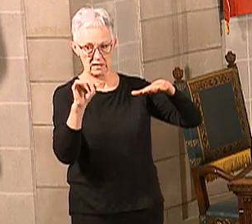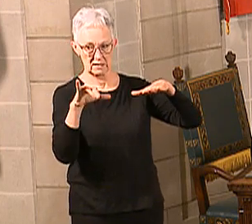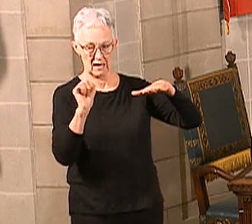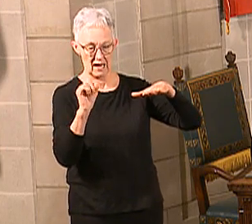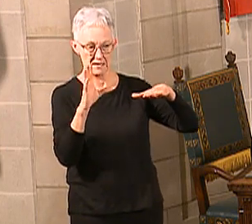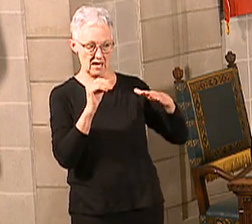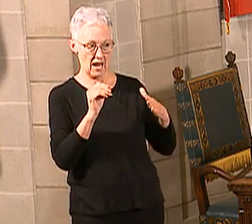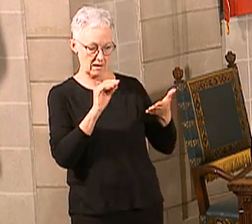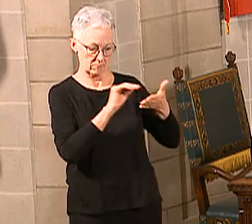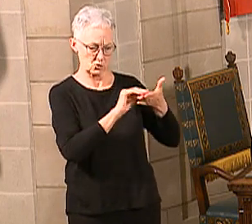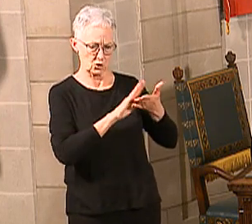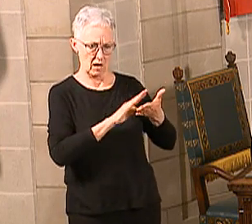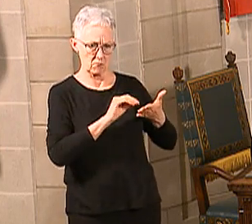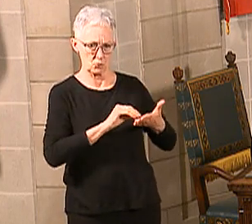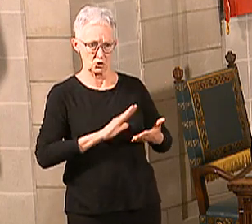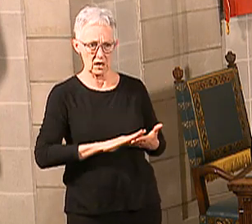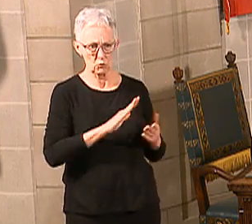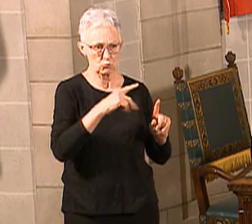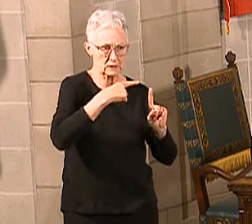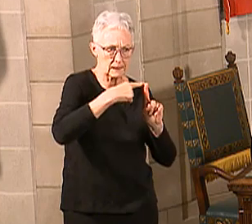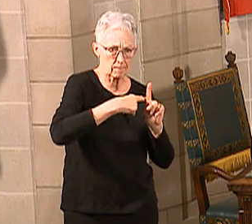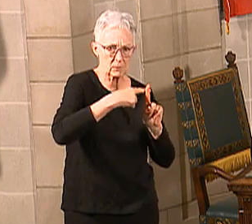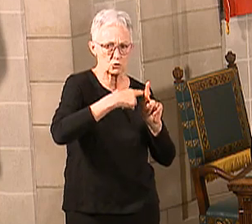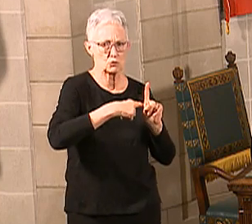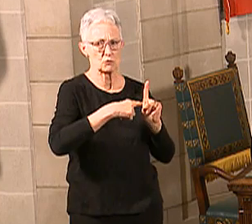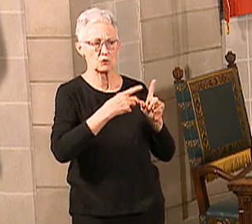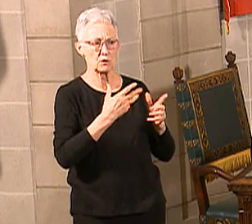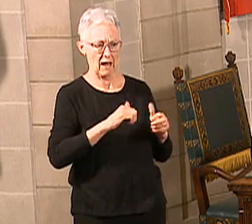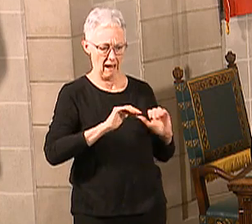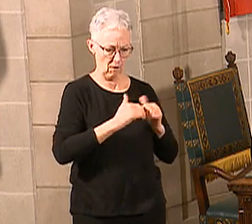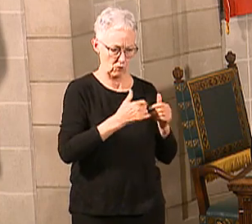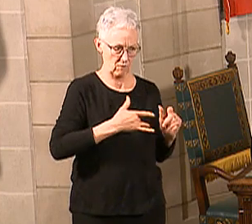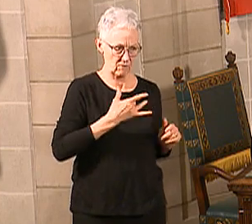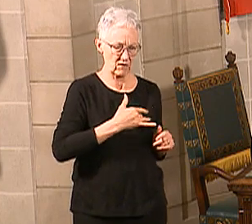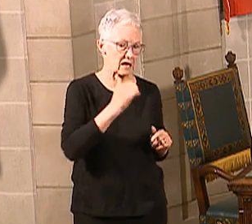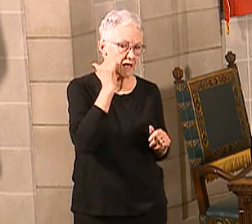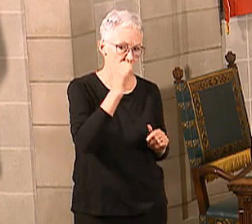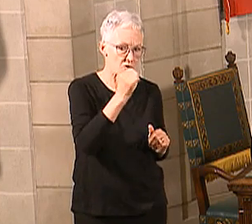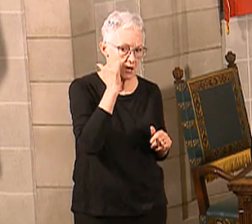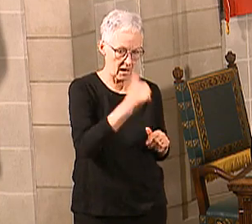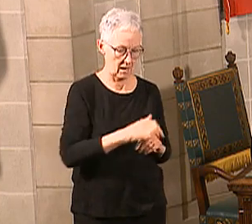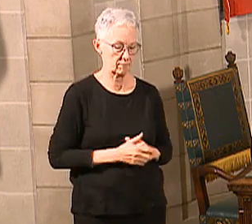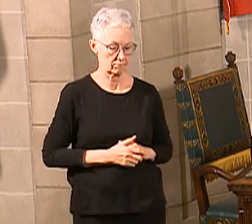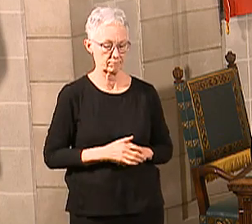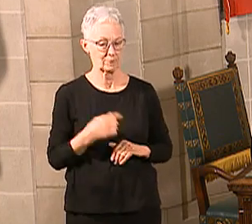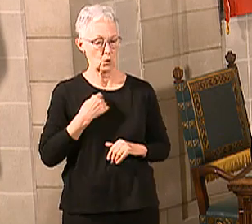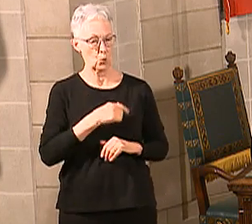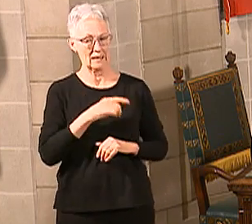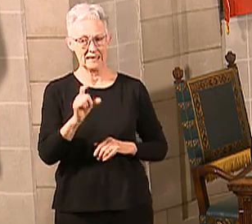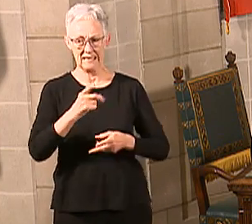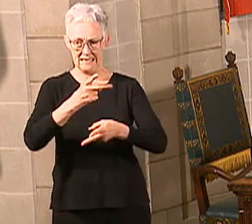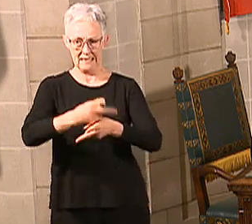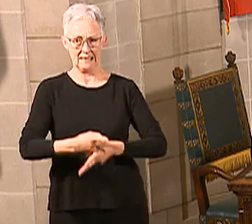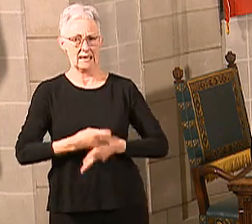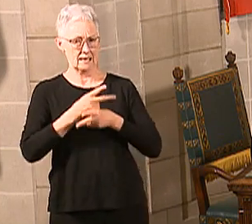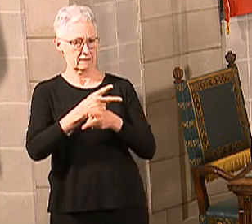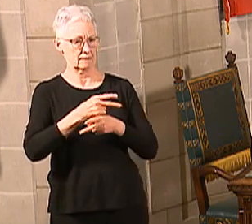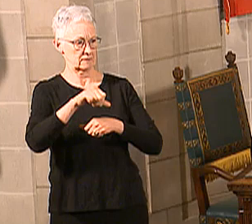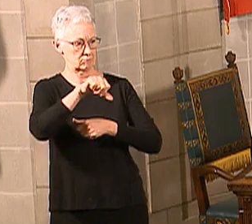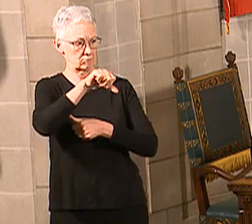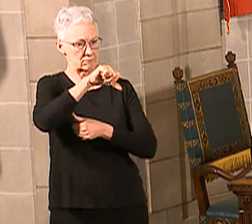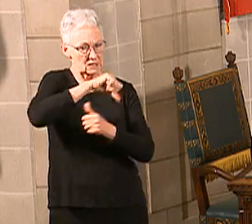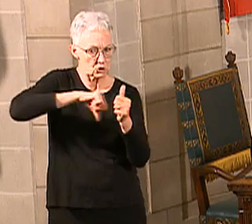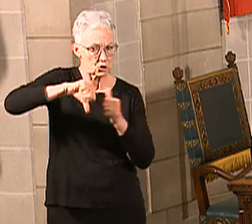I think we all need to take a moment and help take care of each other during this crisis as well. Think about reaching out to an older friend or relative and checking in on them.